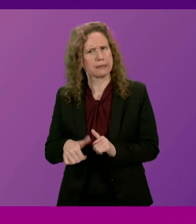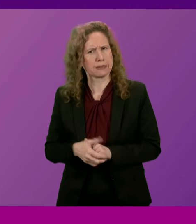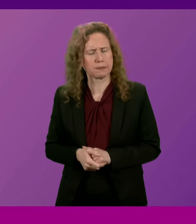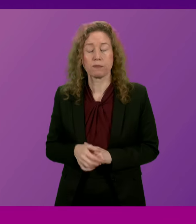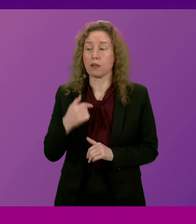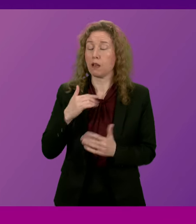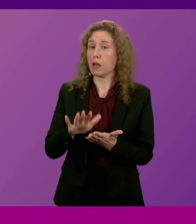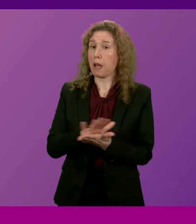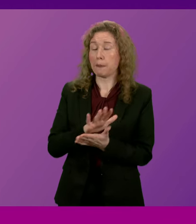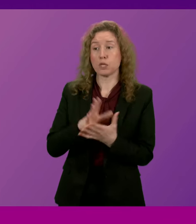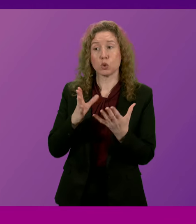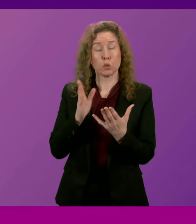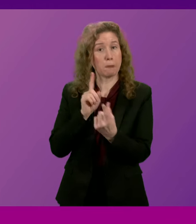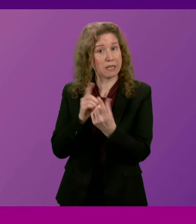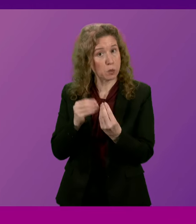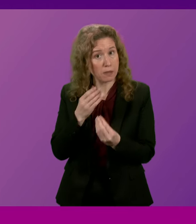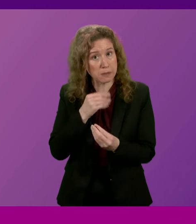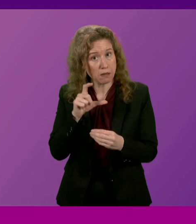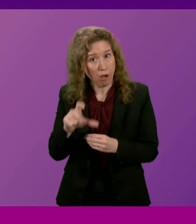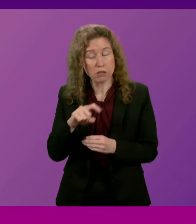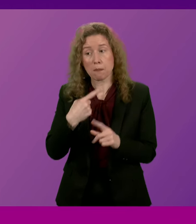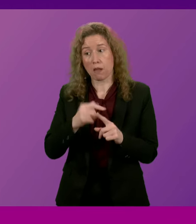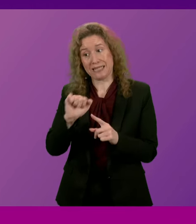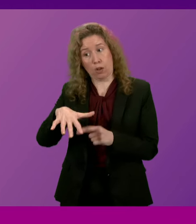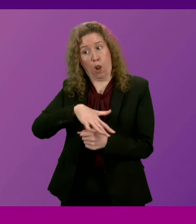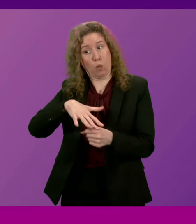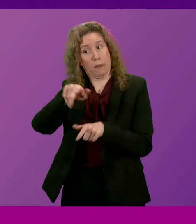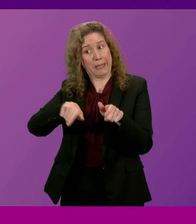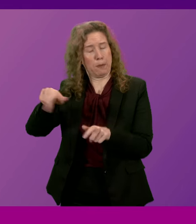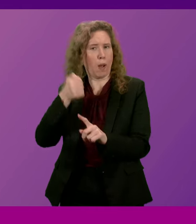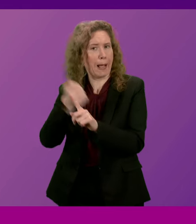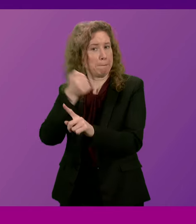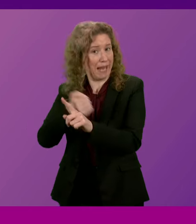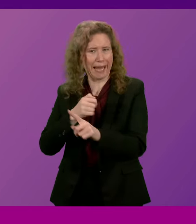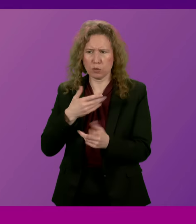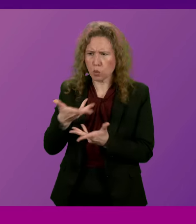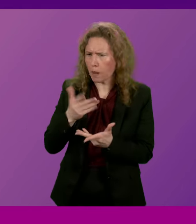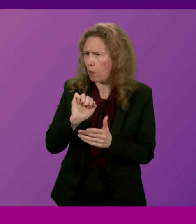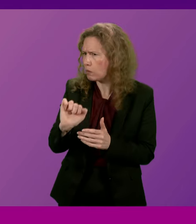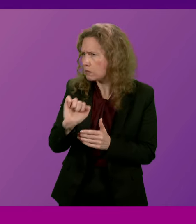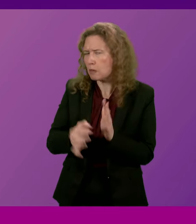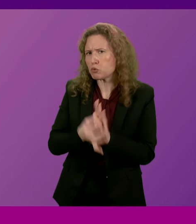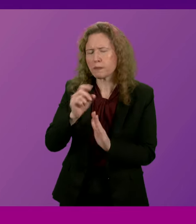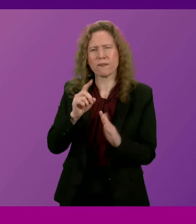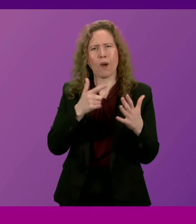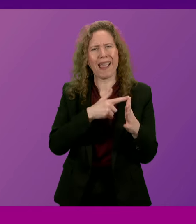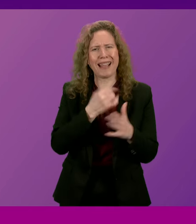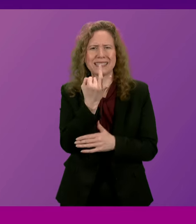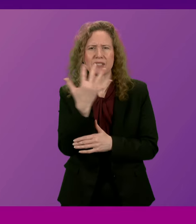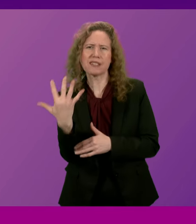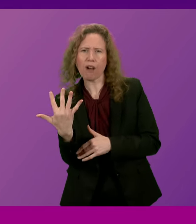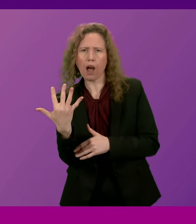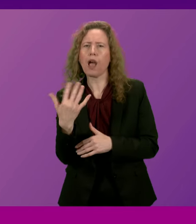I'd be very happy to meet with Mr Carson and his local campaigners to discuss the improvements to the A75 and to